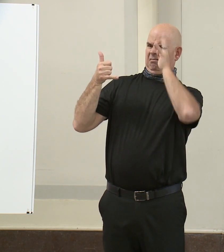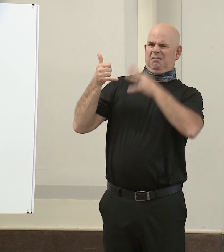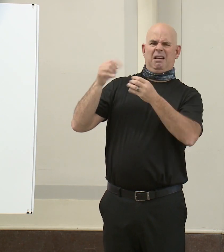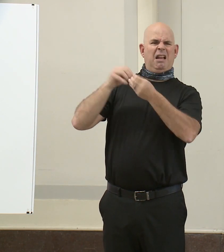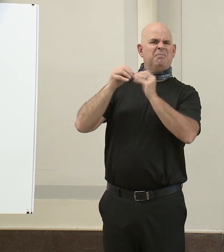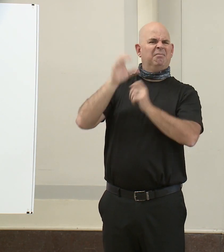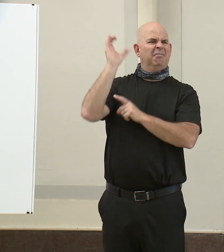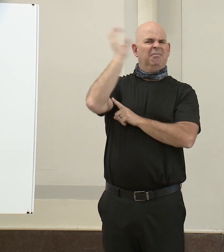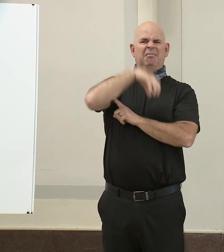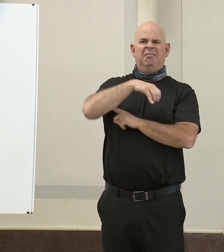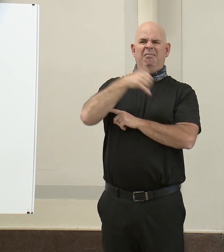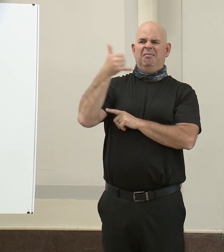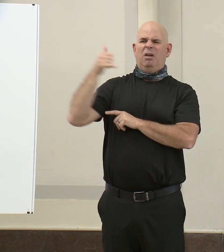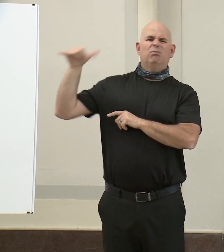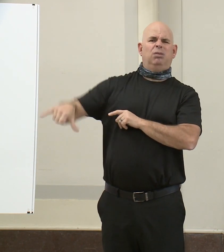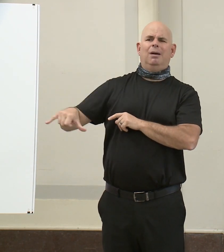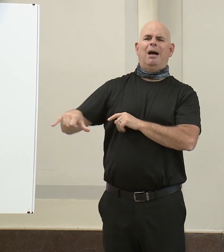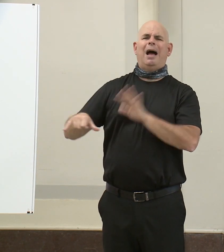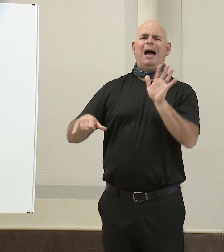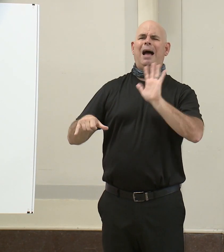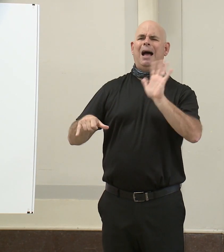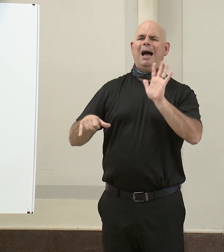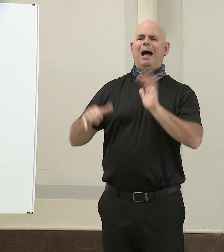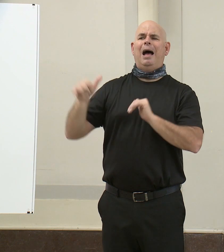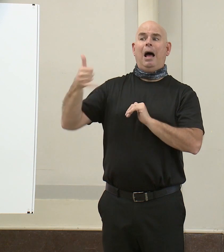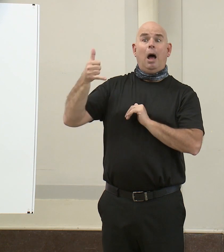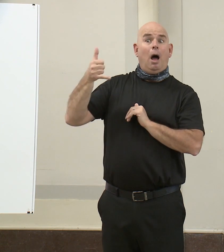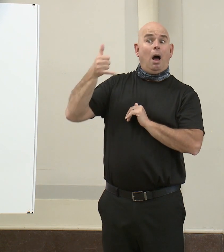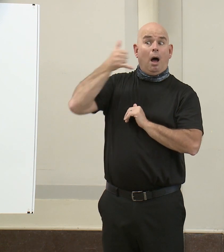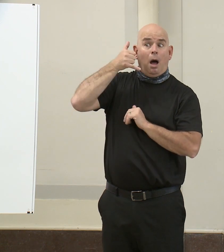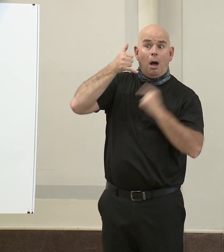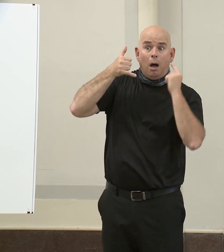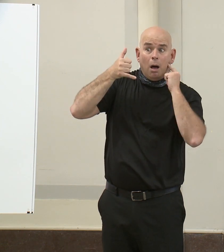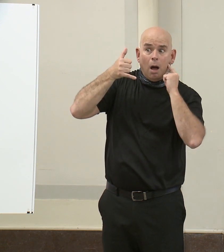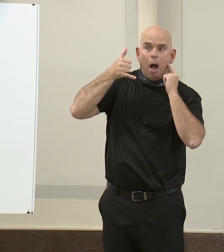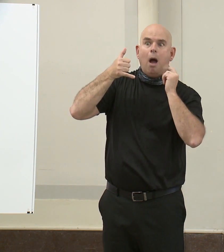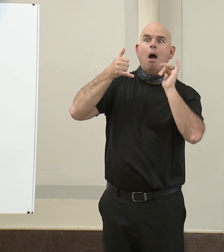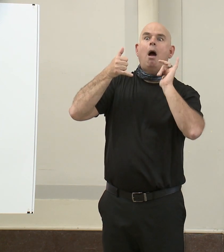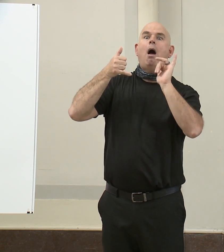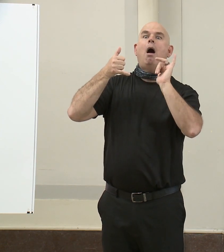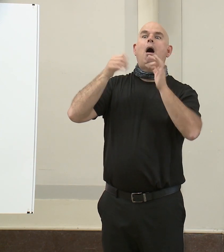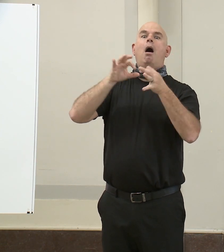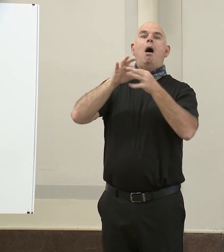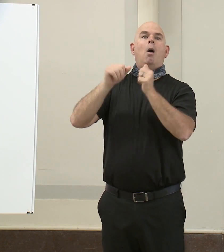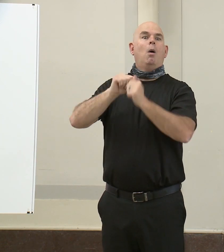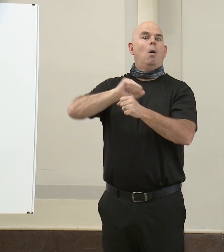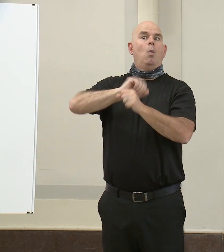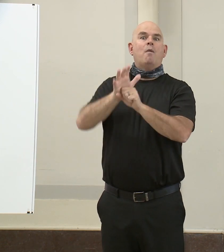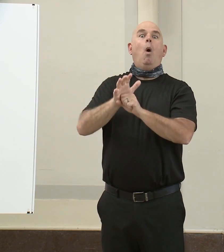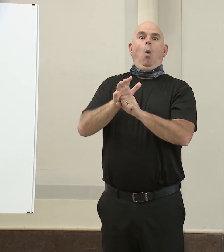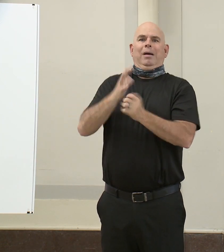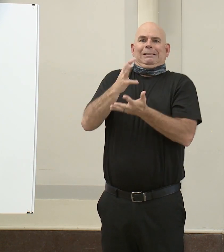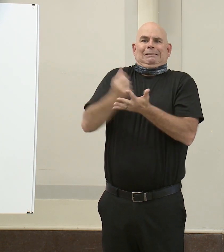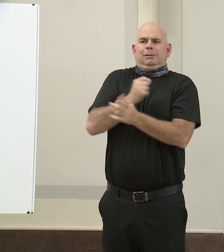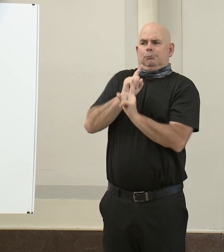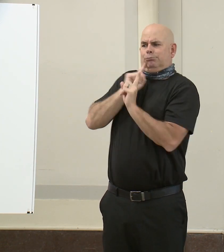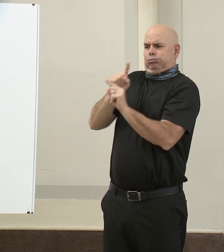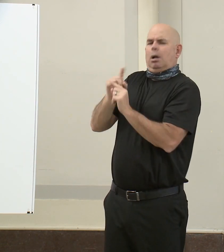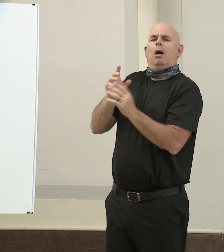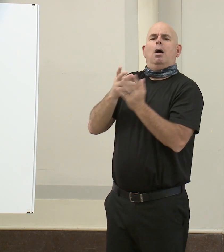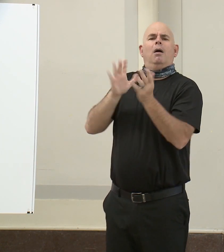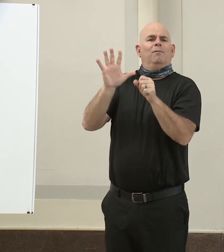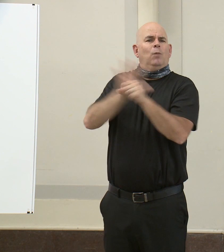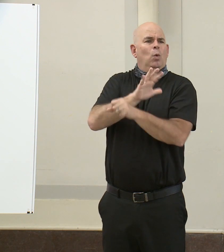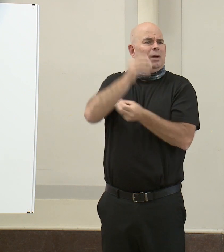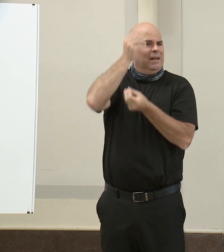phone when you get the contact tracing call. Please answer the questions honestly, and be sure to provide the information that our contact tracers are asking